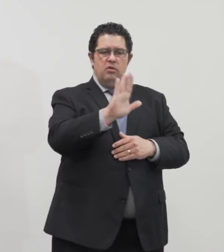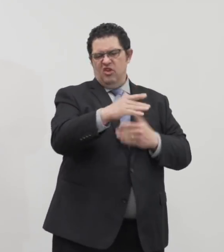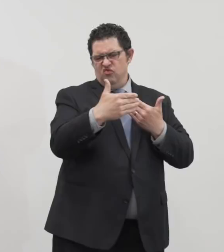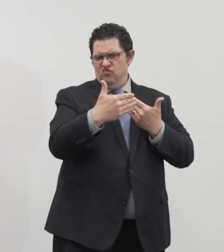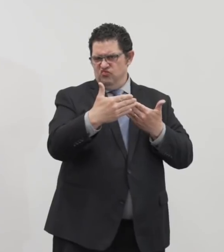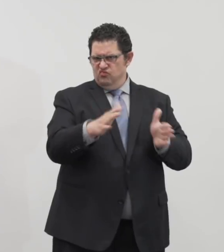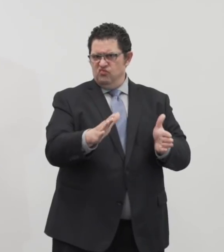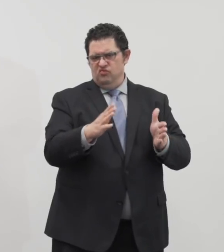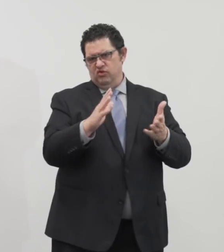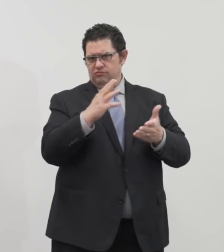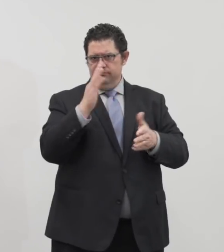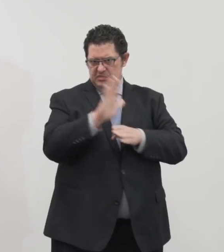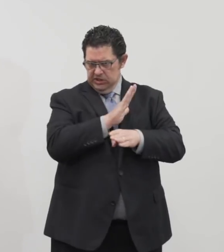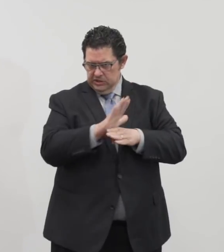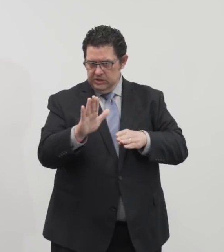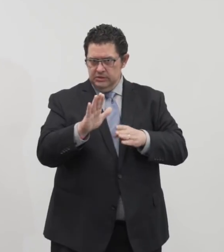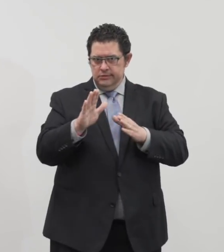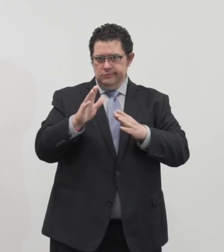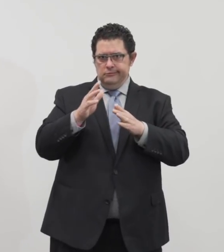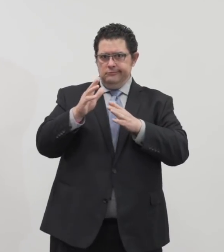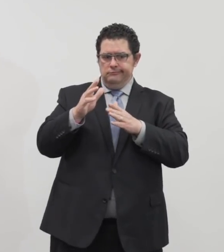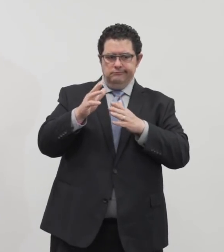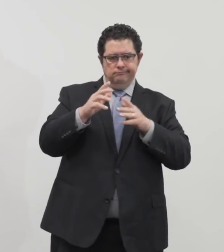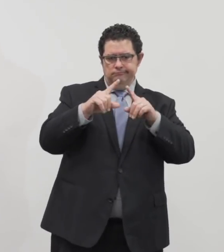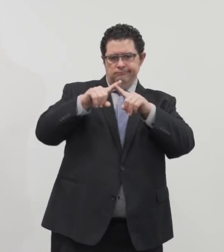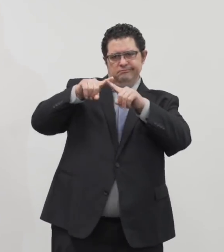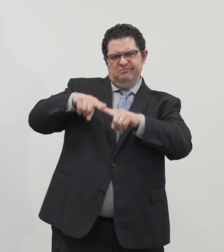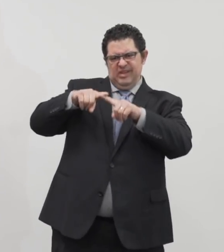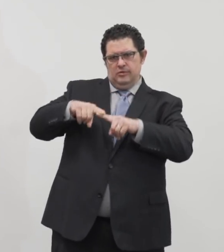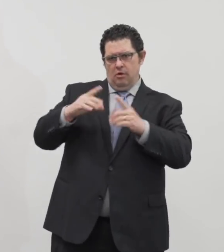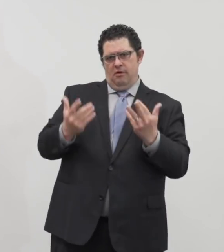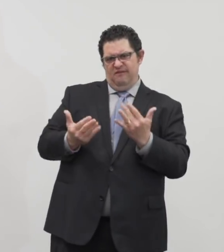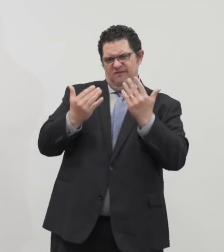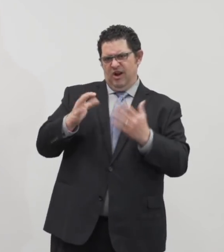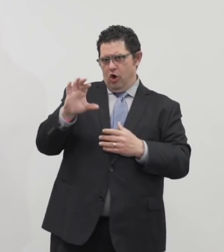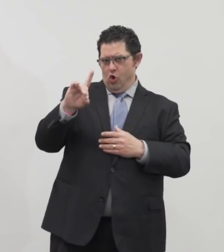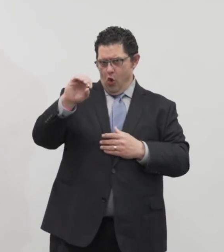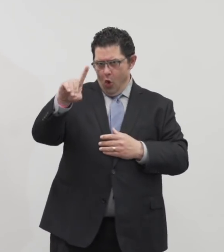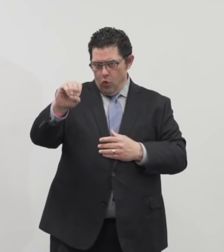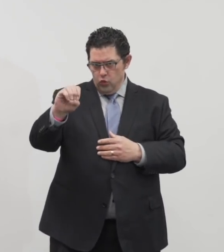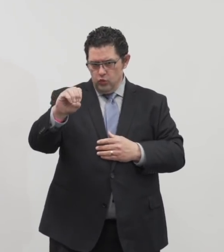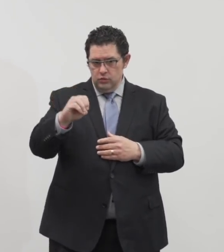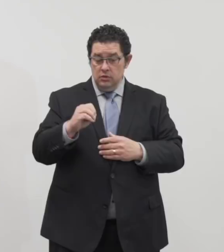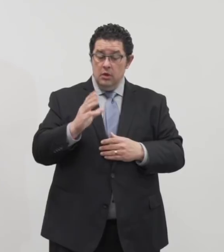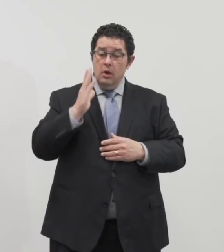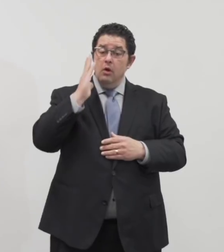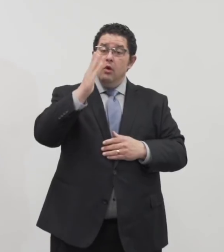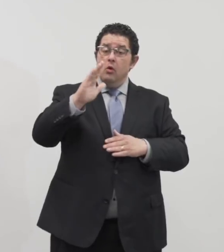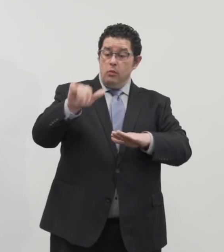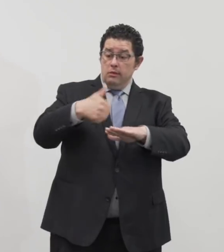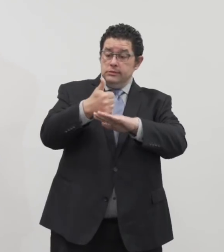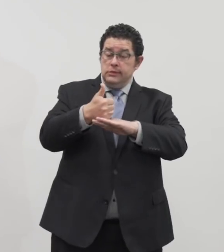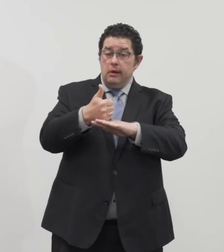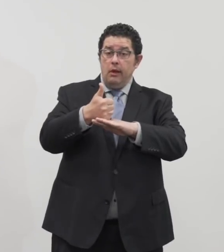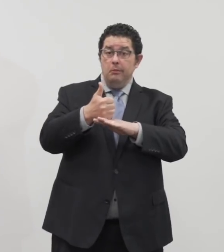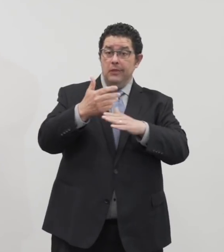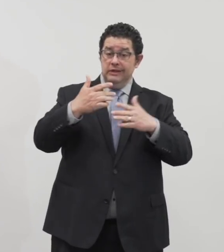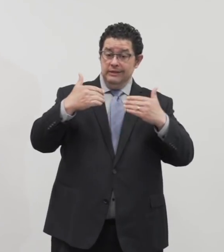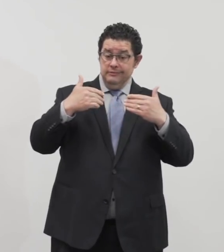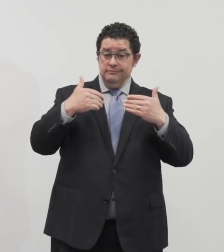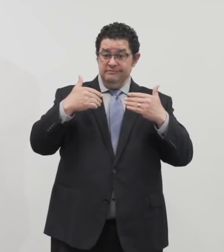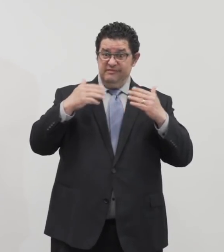code and fire code. And they will install physical barriers any place where social distancing